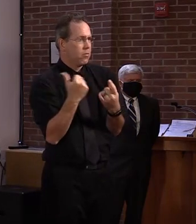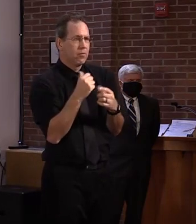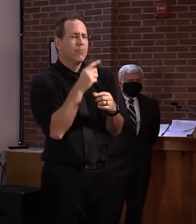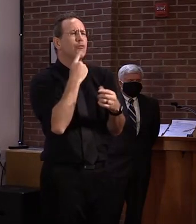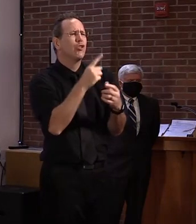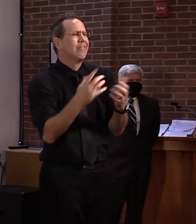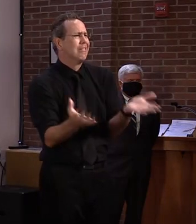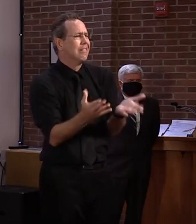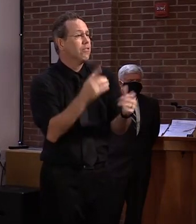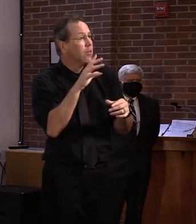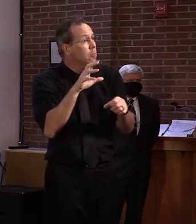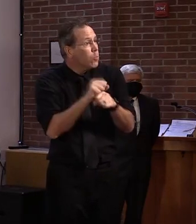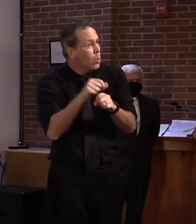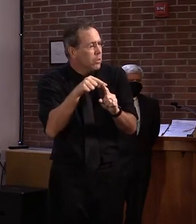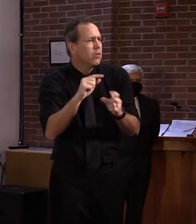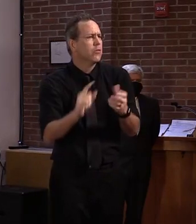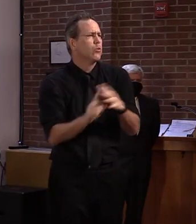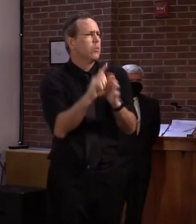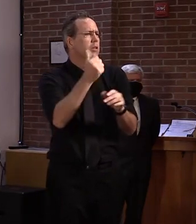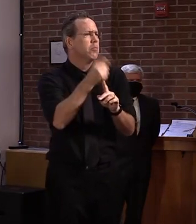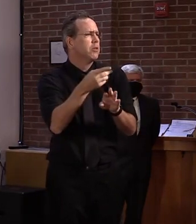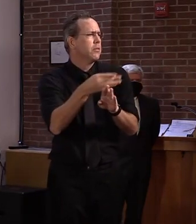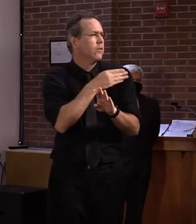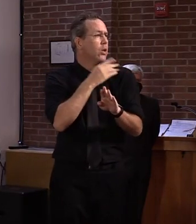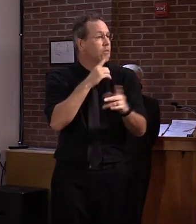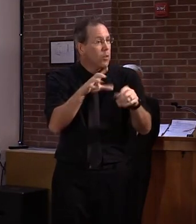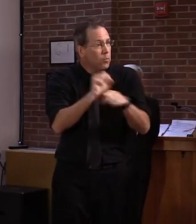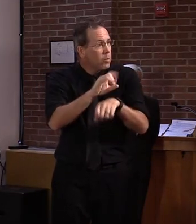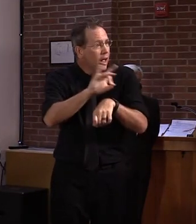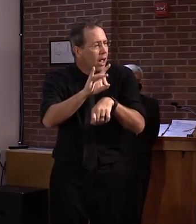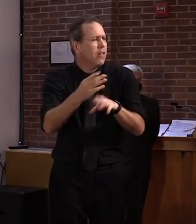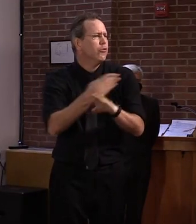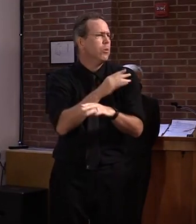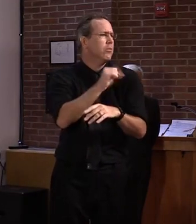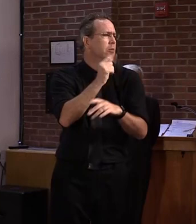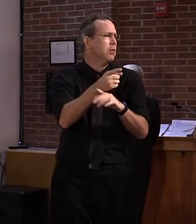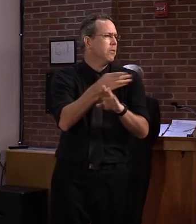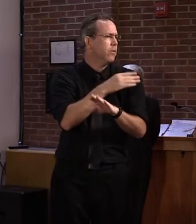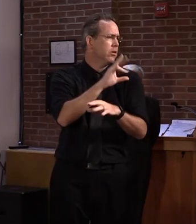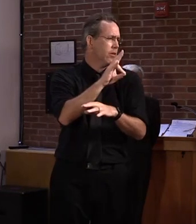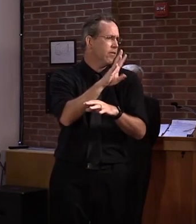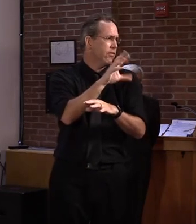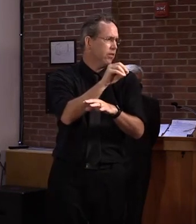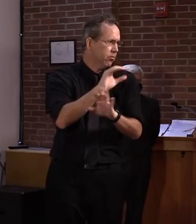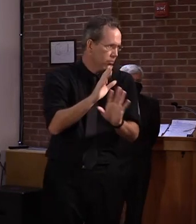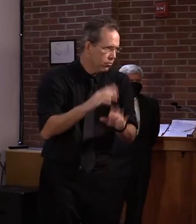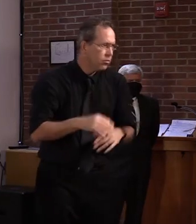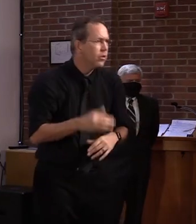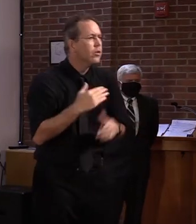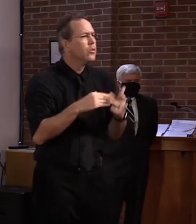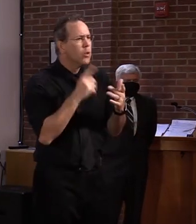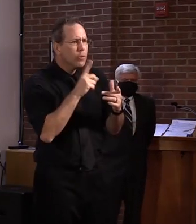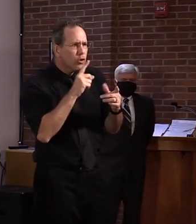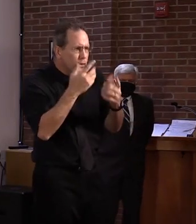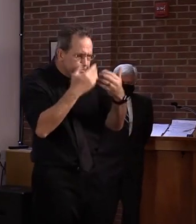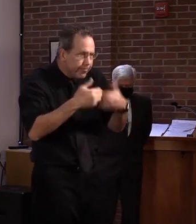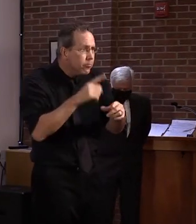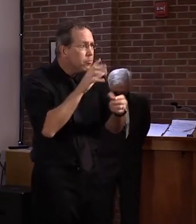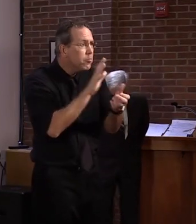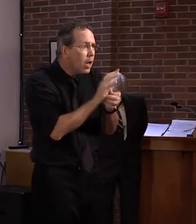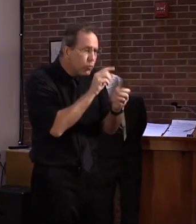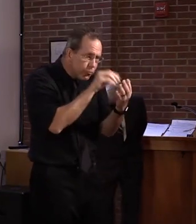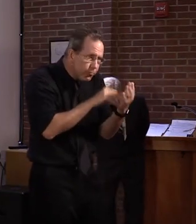your appointment so the DMV staff can review and verify all your required paperwork is completed prior